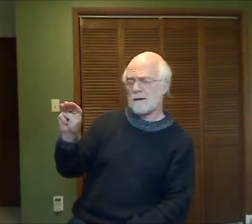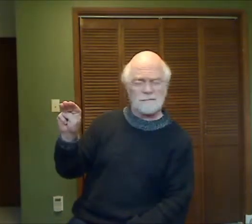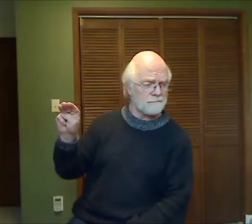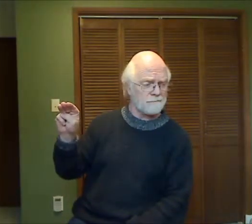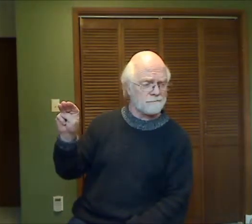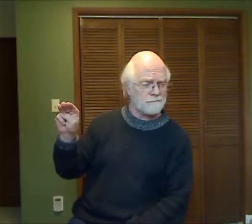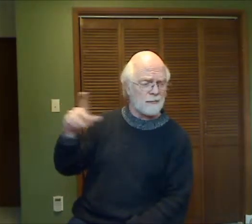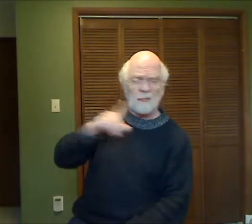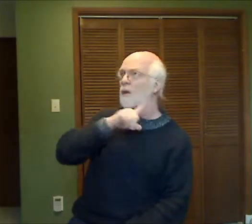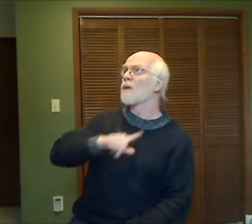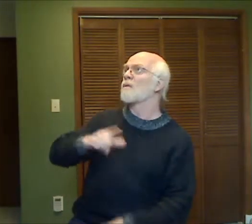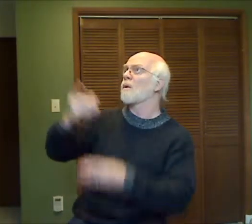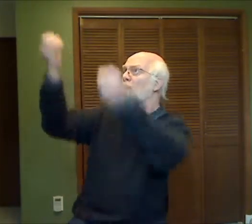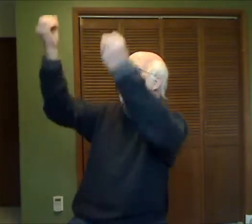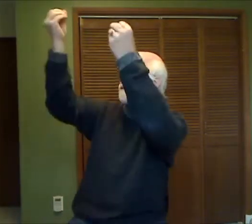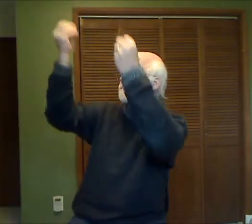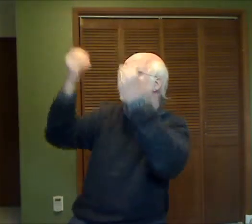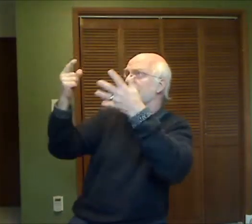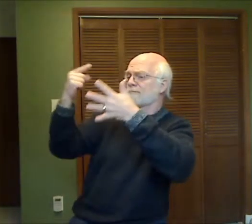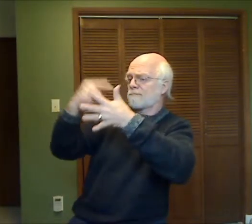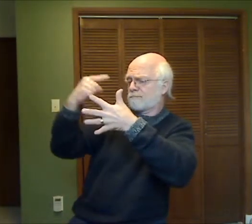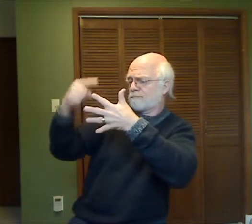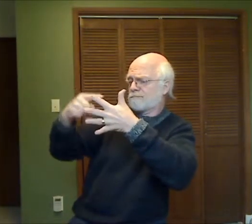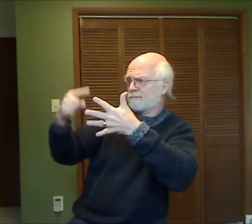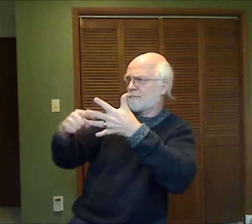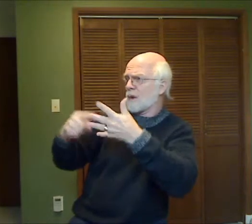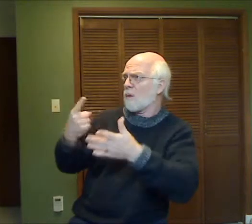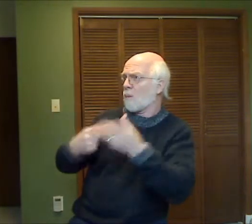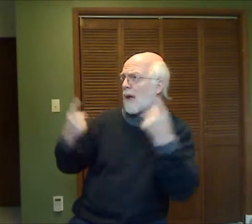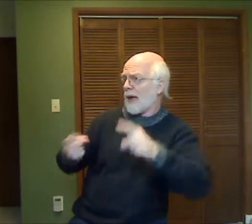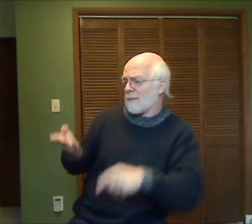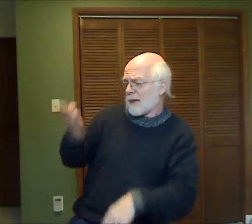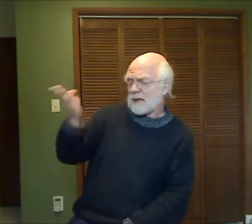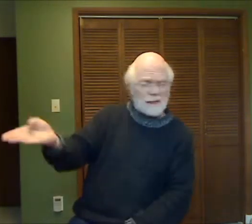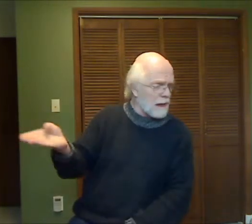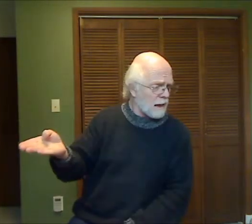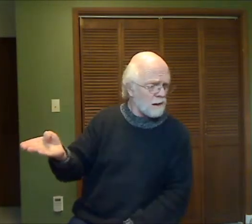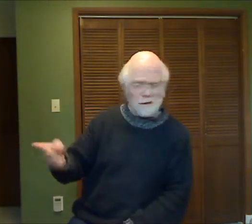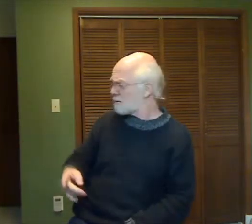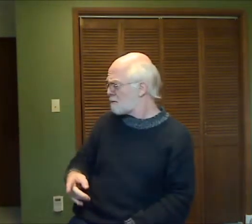Bethlehem, the Lord has told us what has happened there.